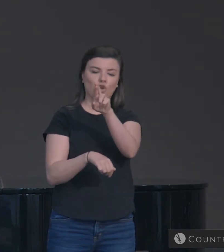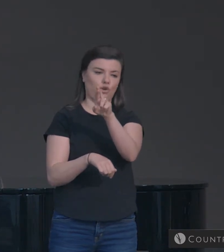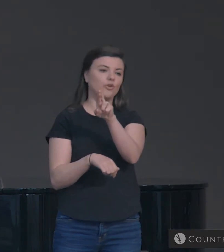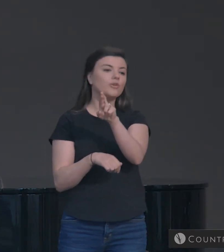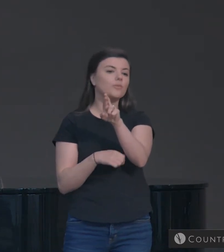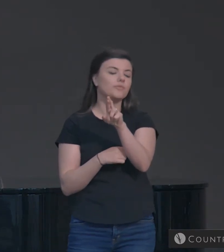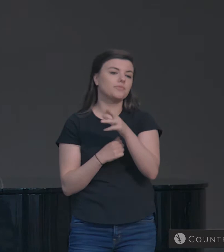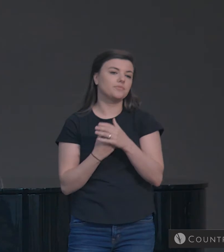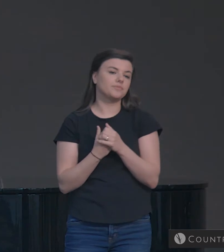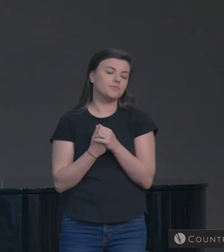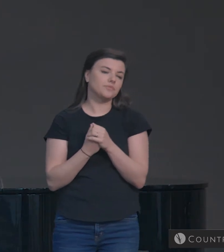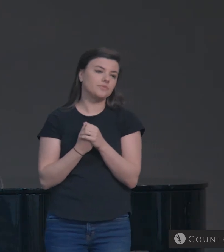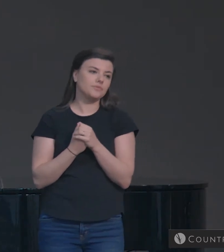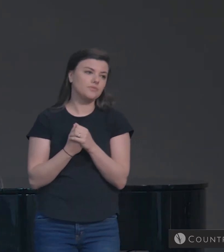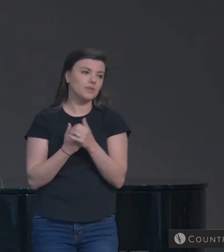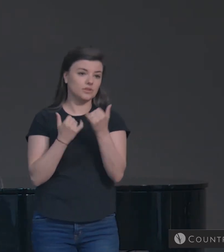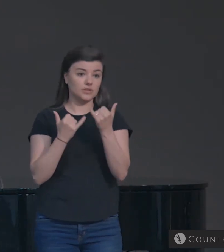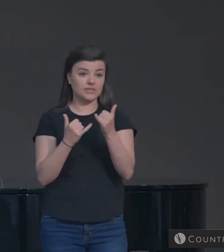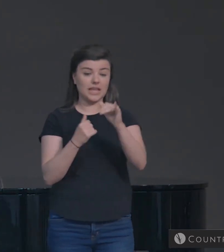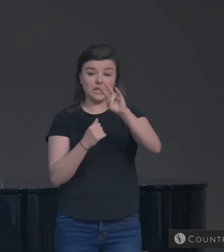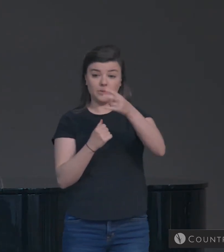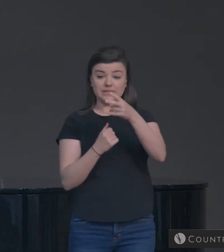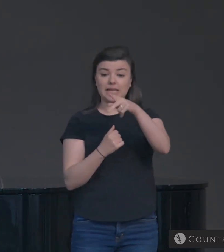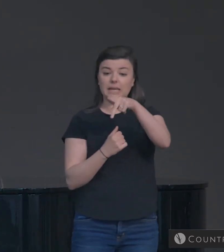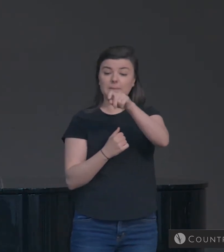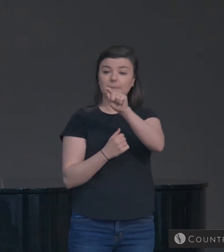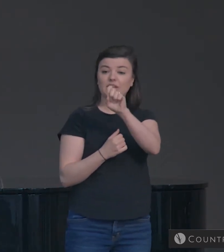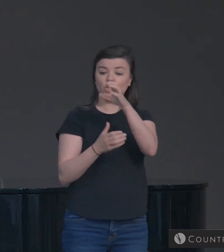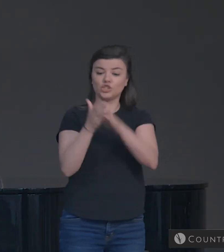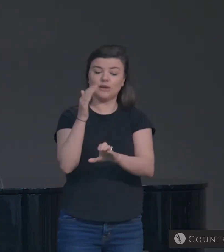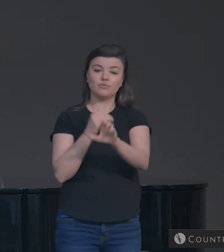So today we are in 2 Peter, chapter 3.